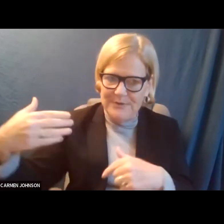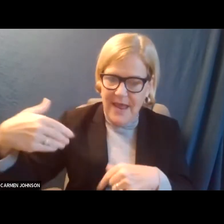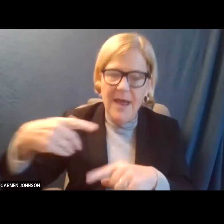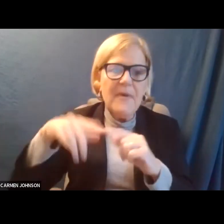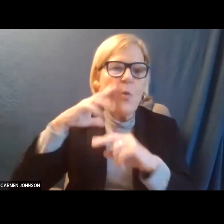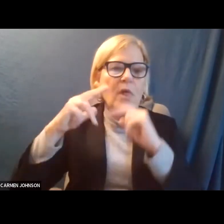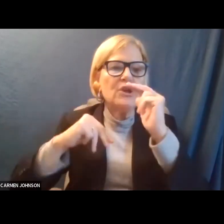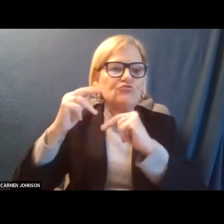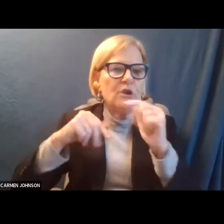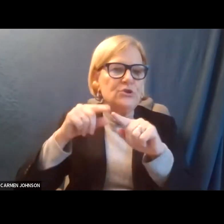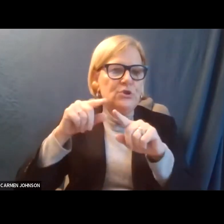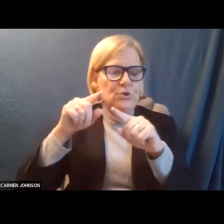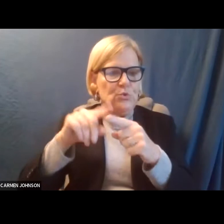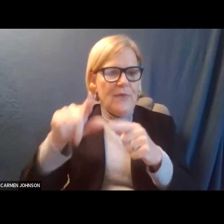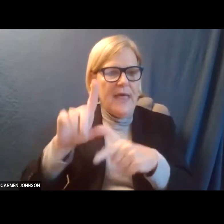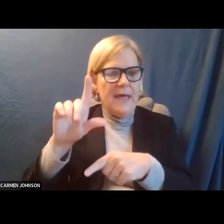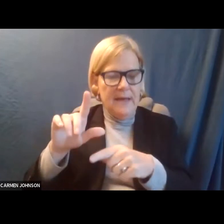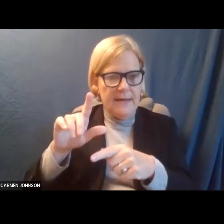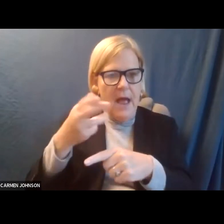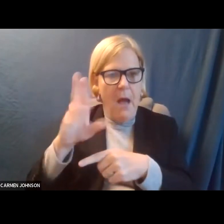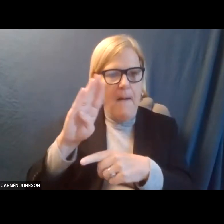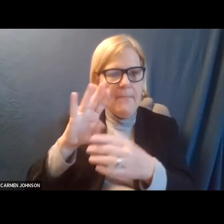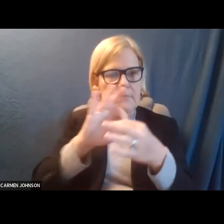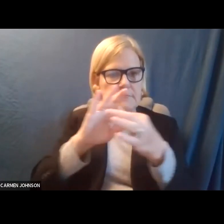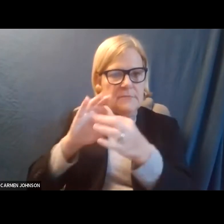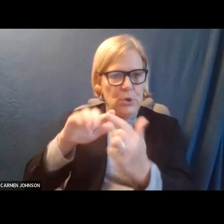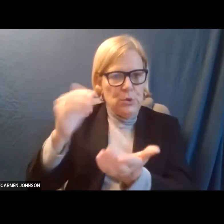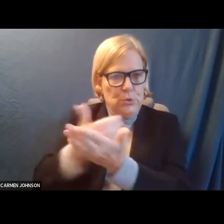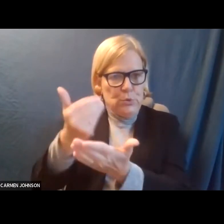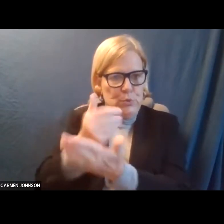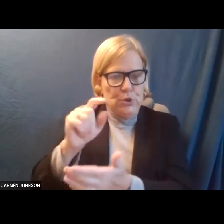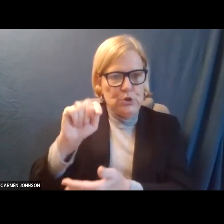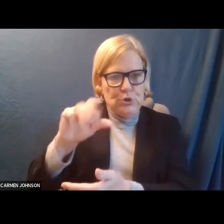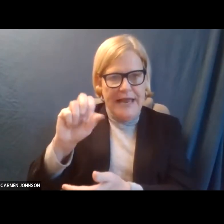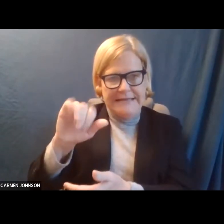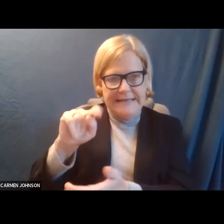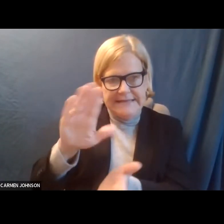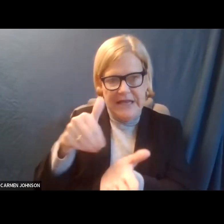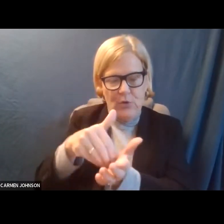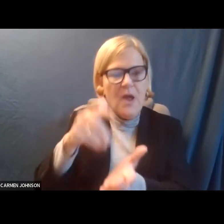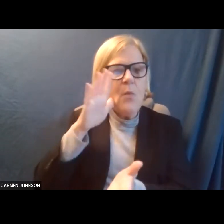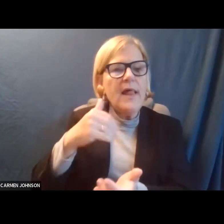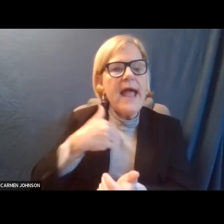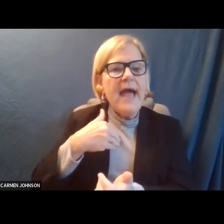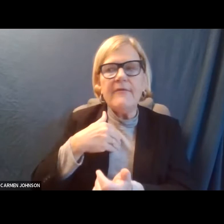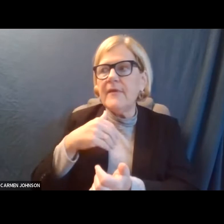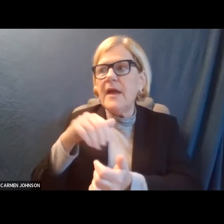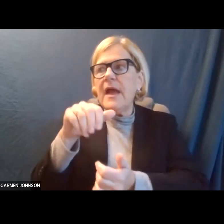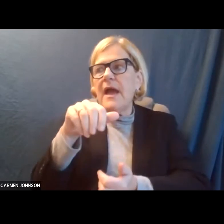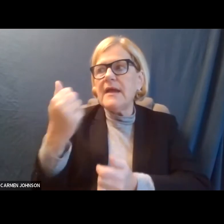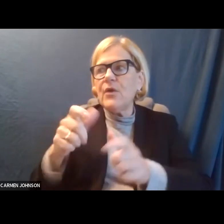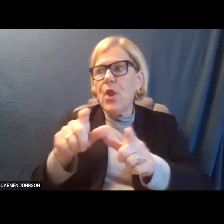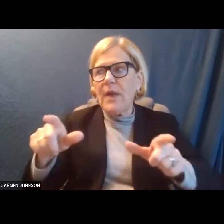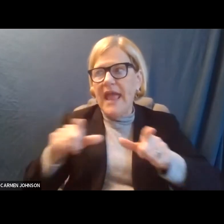construction through the current hub, which is linked to the new transit center. So we're going to have a like alternate location